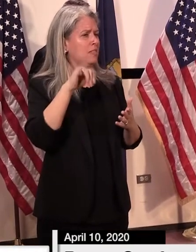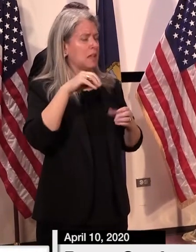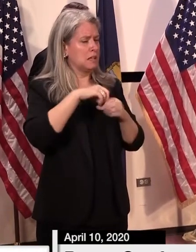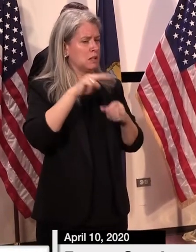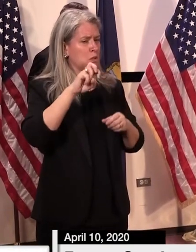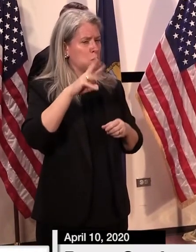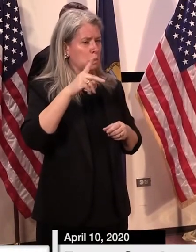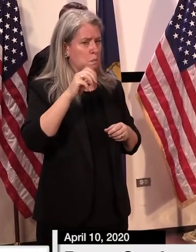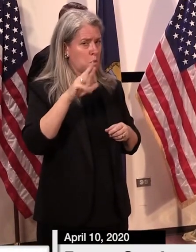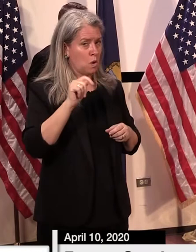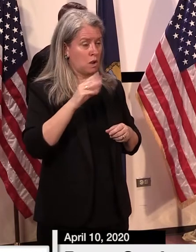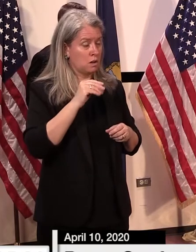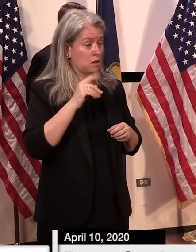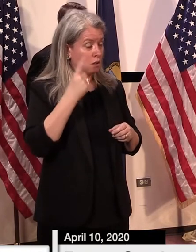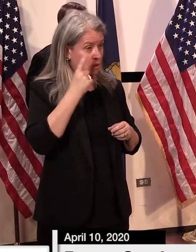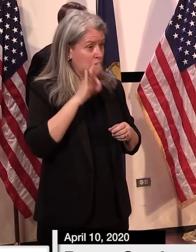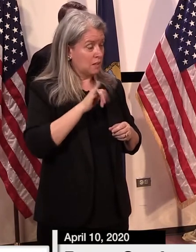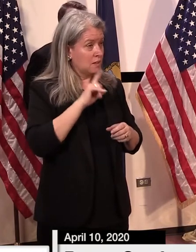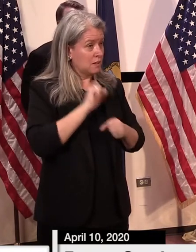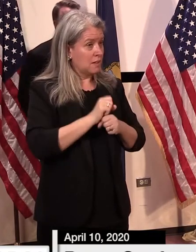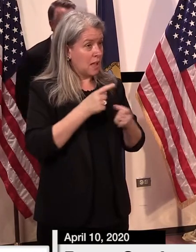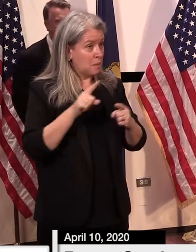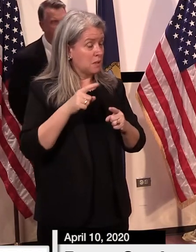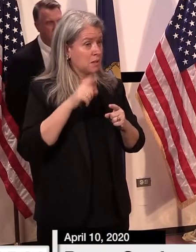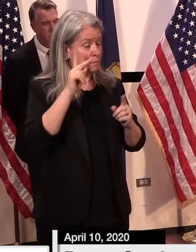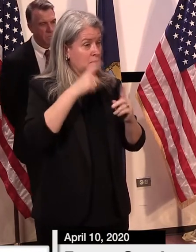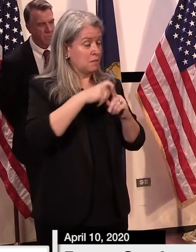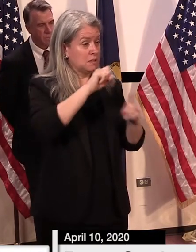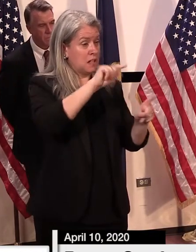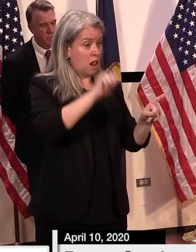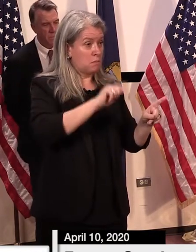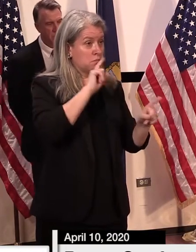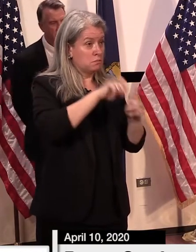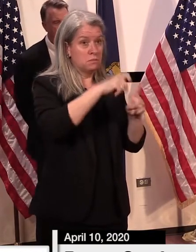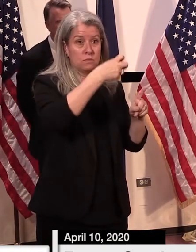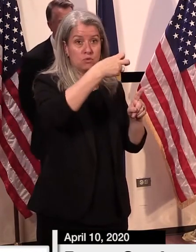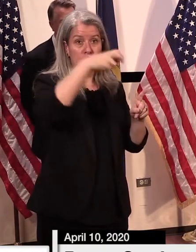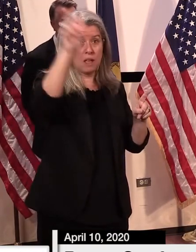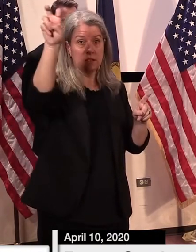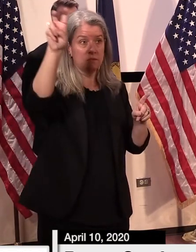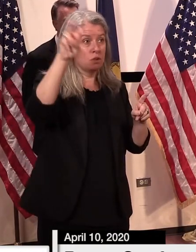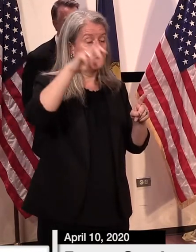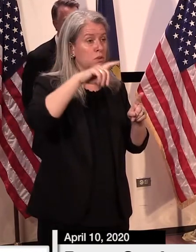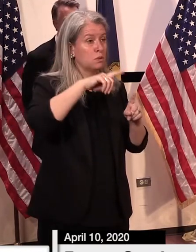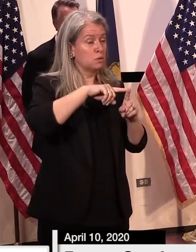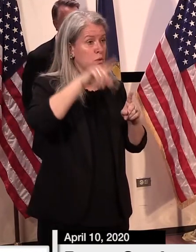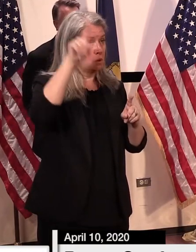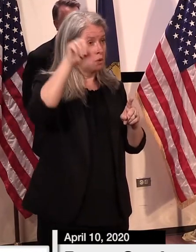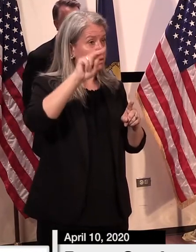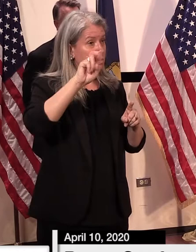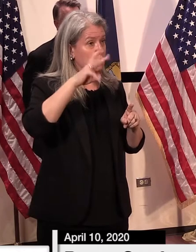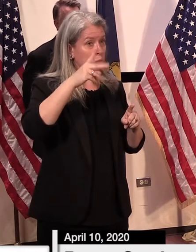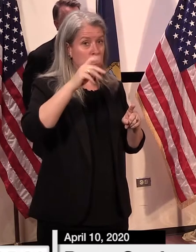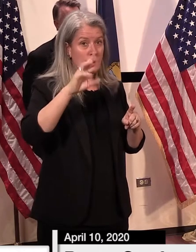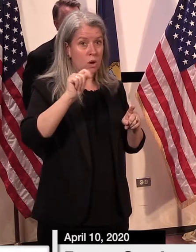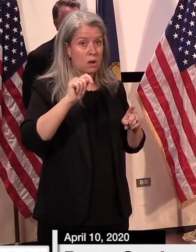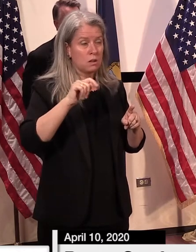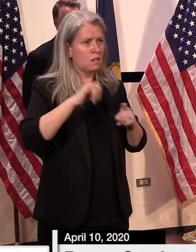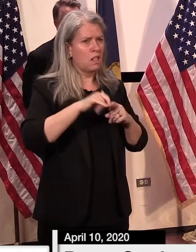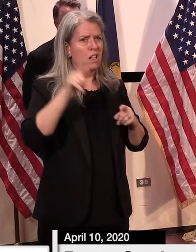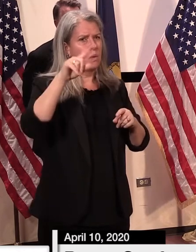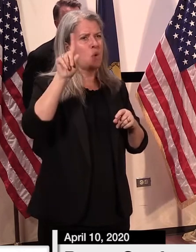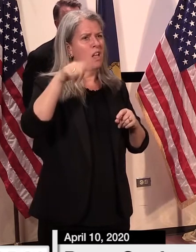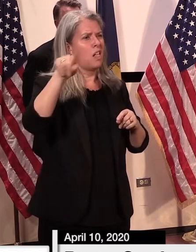if that is indeed happening, if inmates from St. Albans are being transferred to other facilities, ones that haven't tested positive